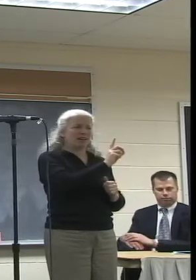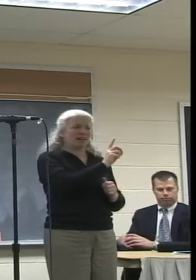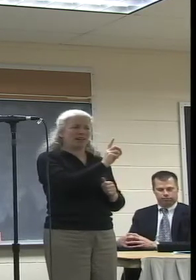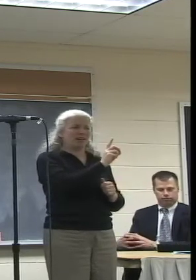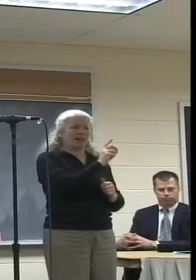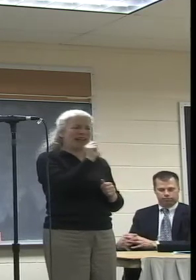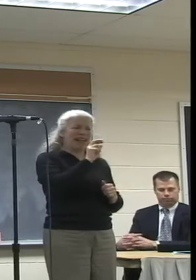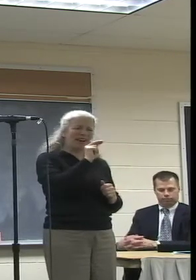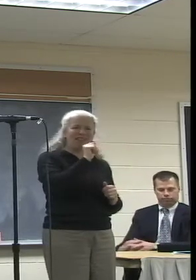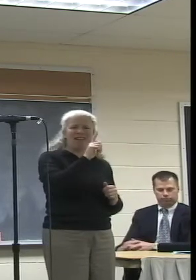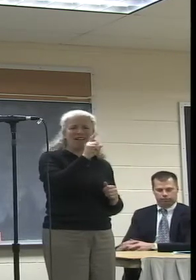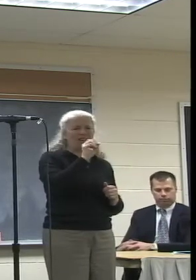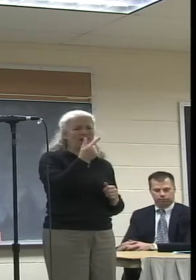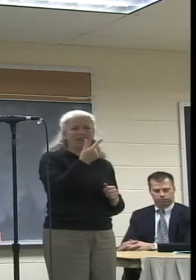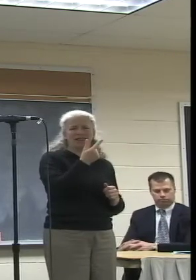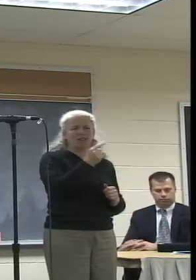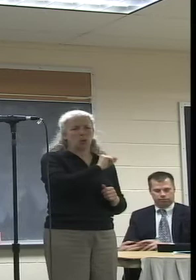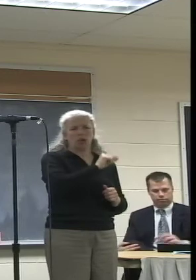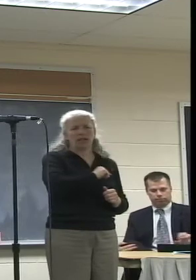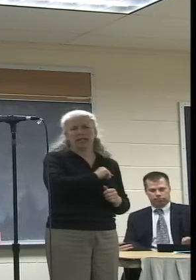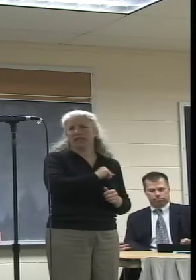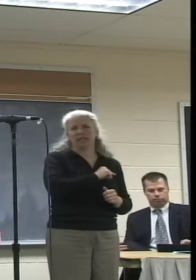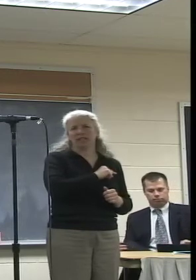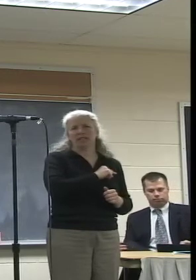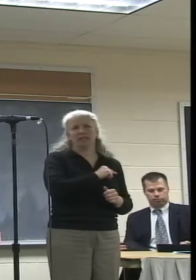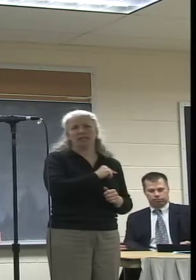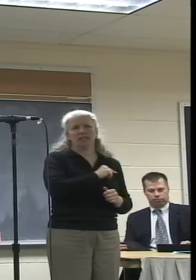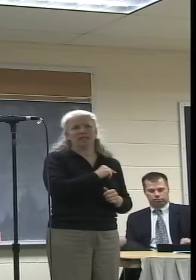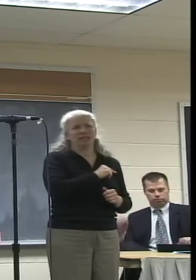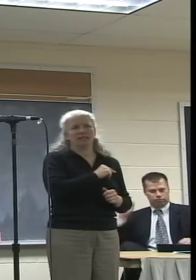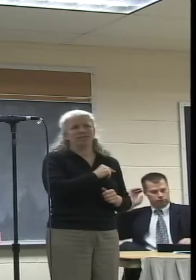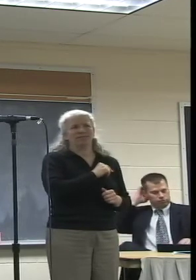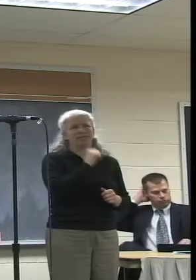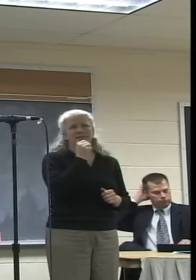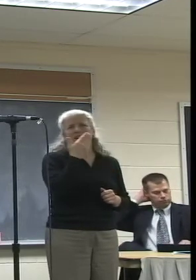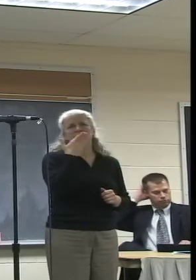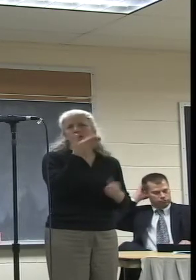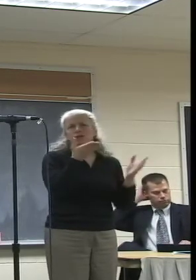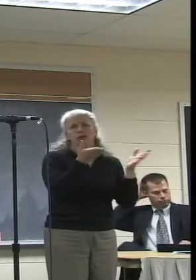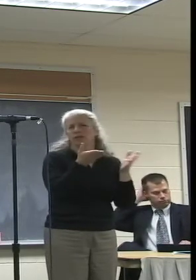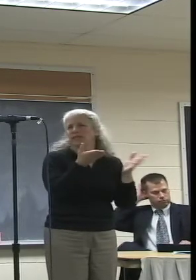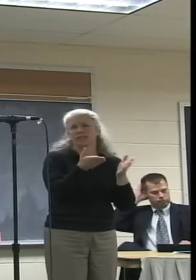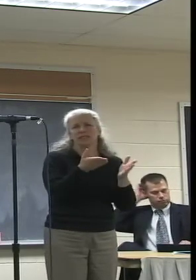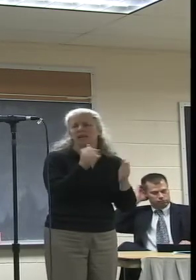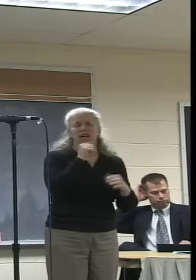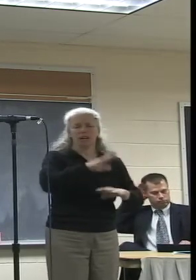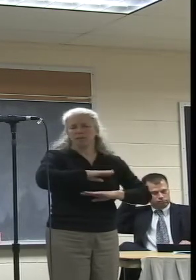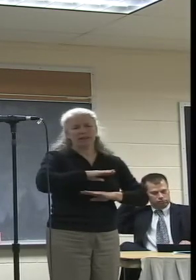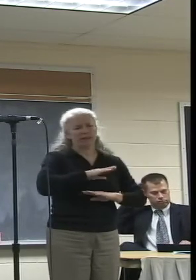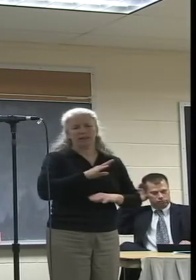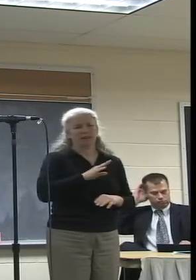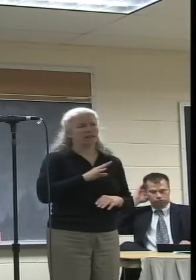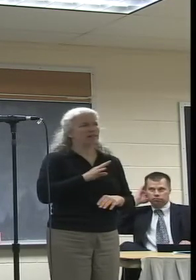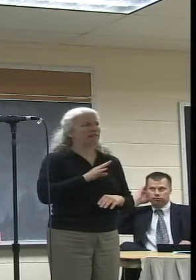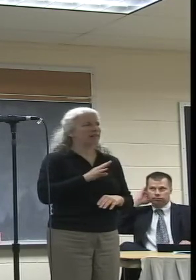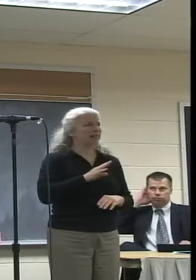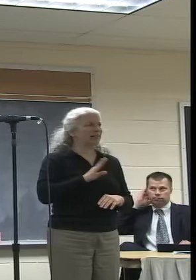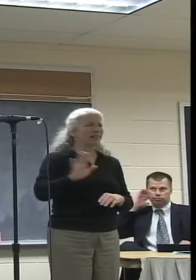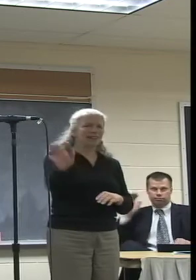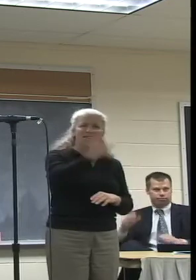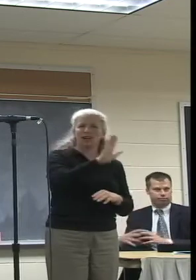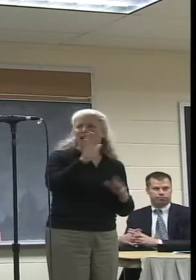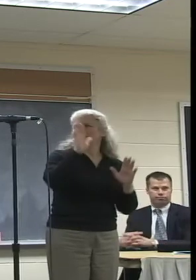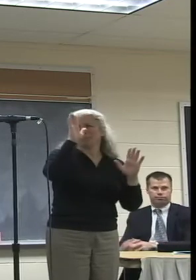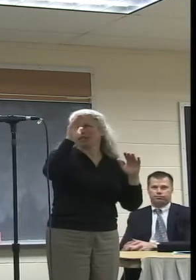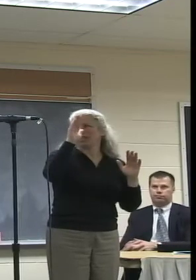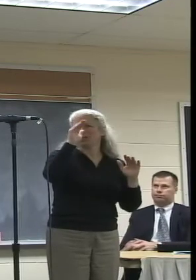quality that they're receiving now, it is a disservice and is not meeting the minimal expectations